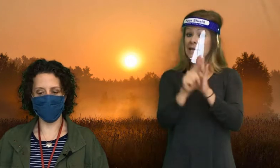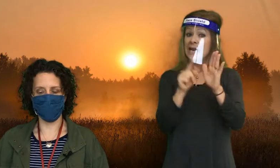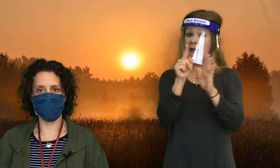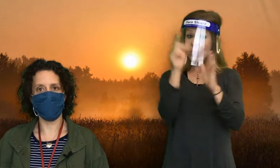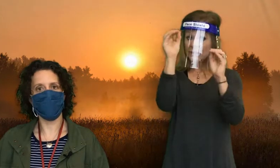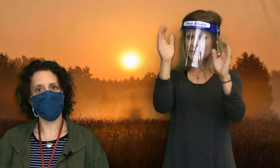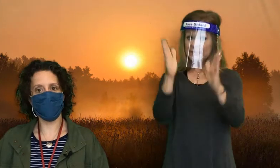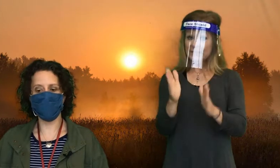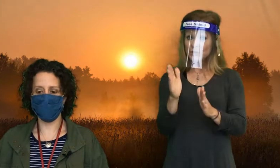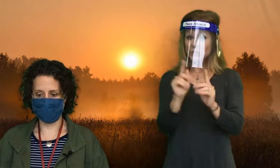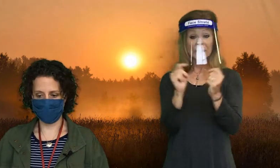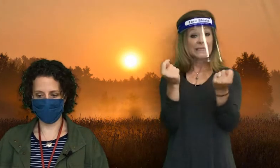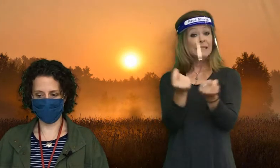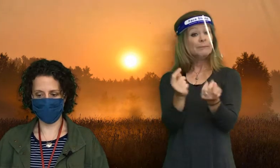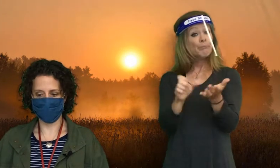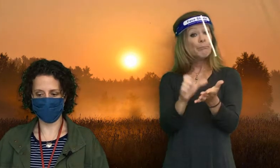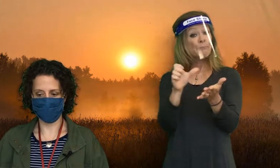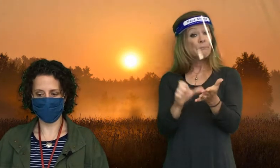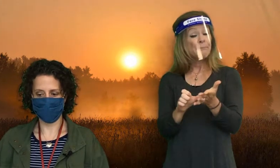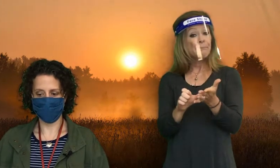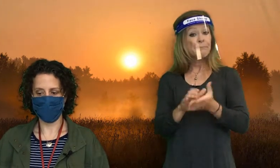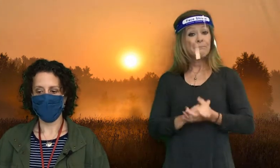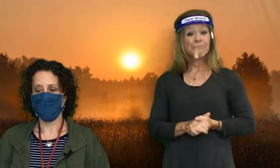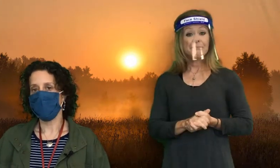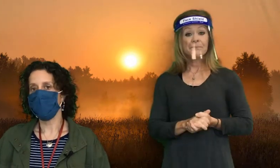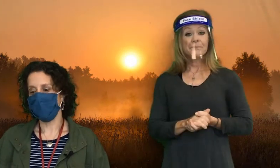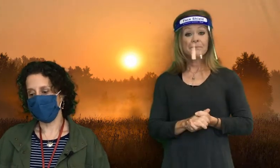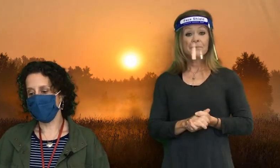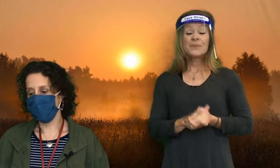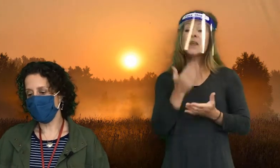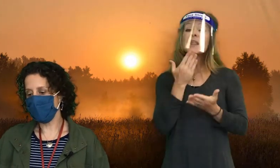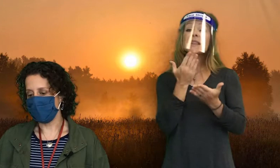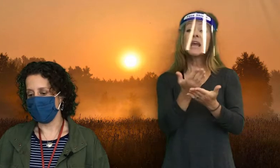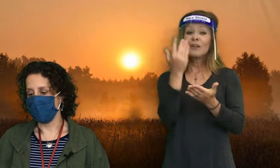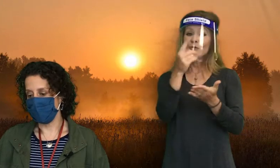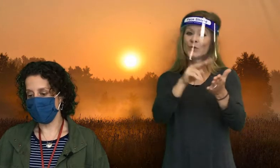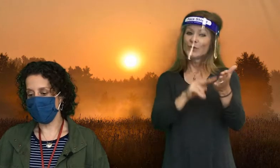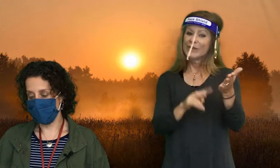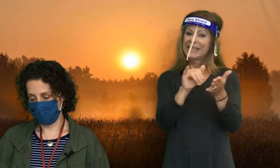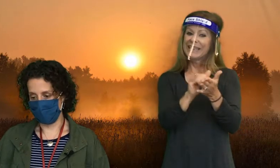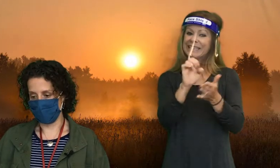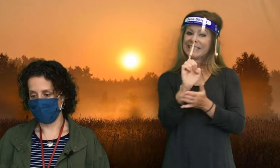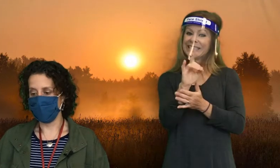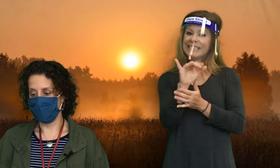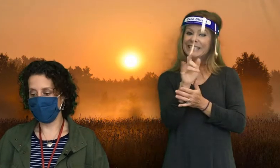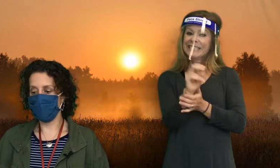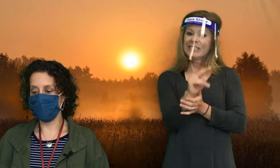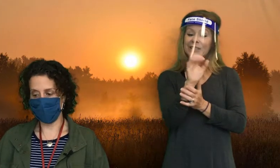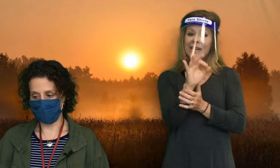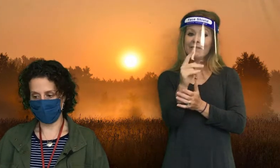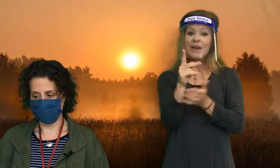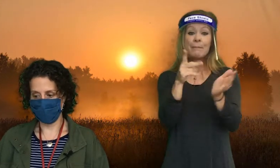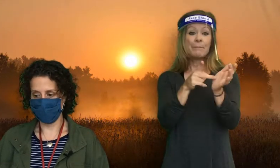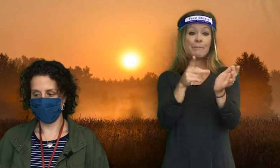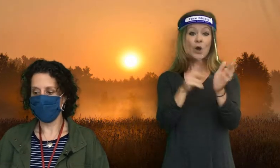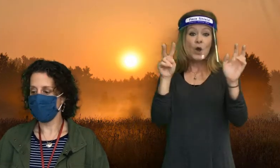teacher's Teams page. Thank you for reading this edition of The